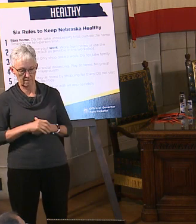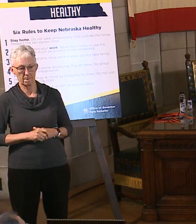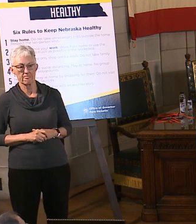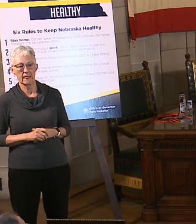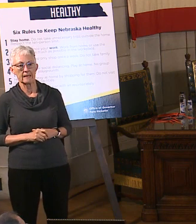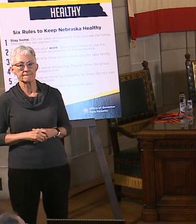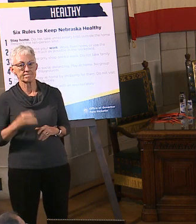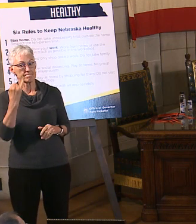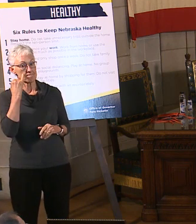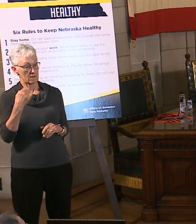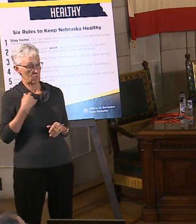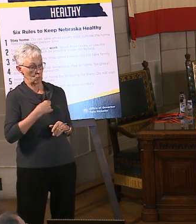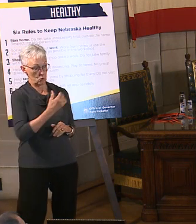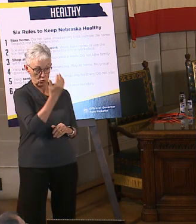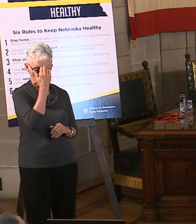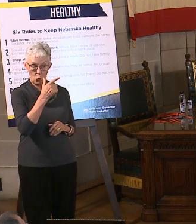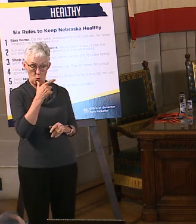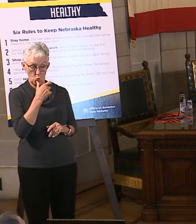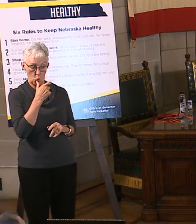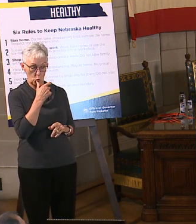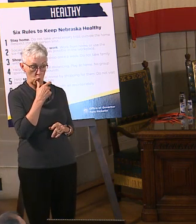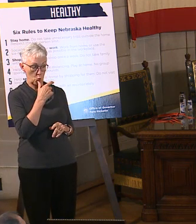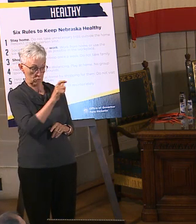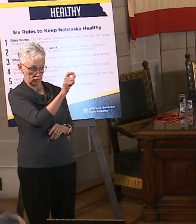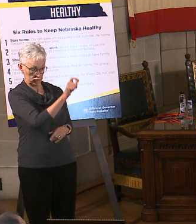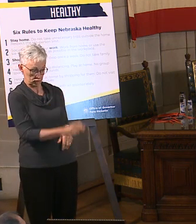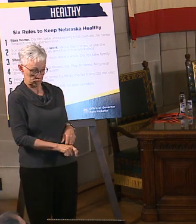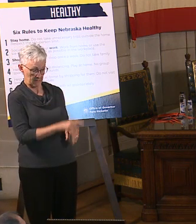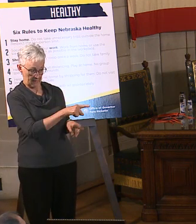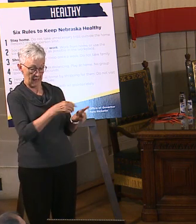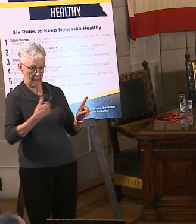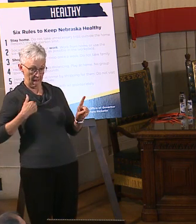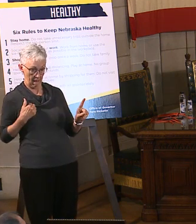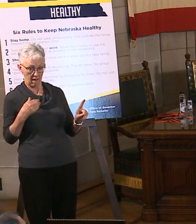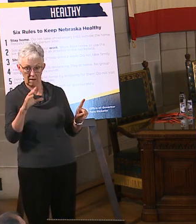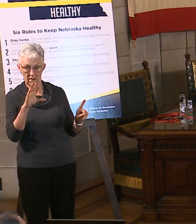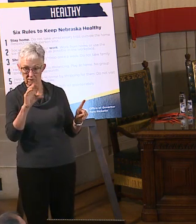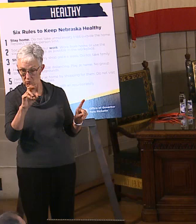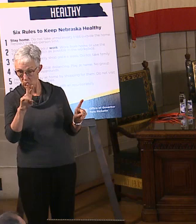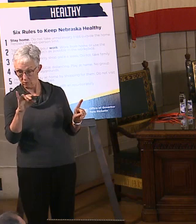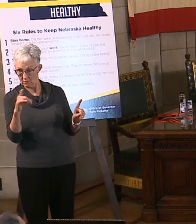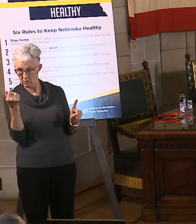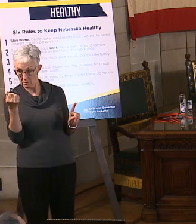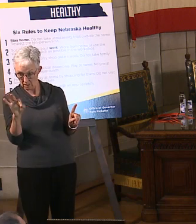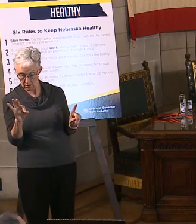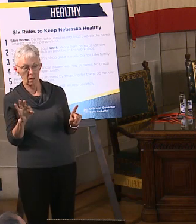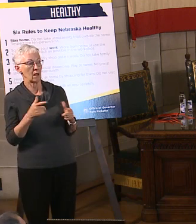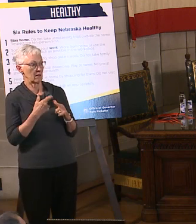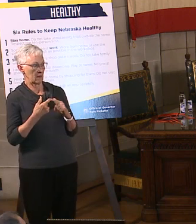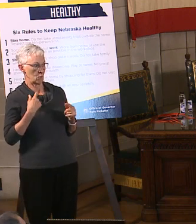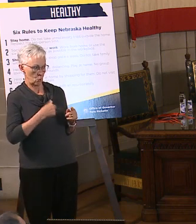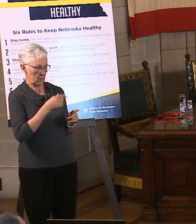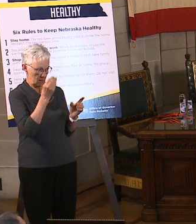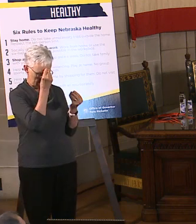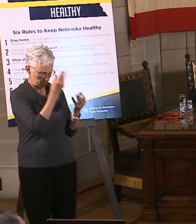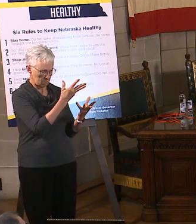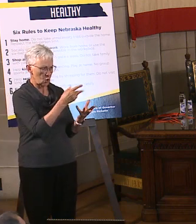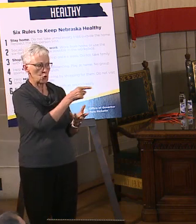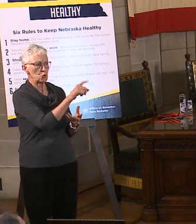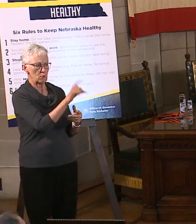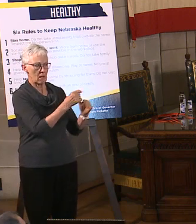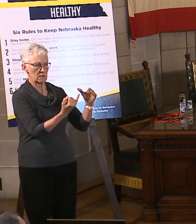tested positive, then comes the next step, which is contact tracing. This is reaching out to them to let them know they need to isolate,